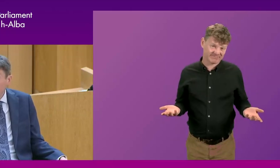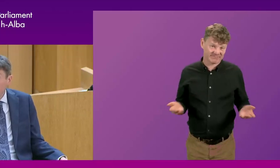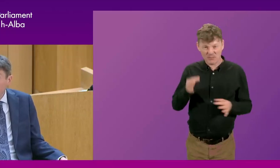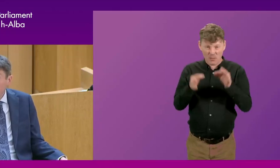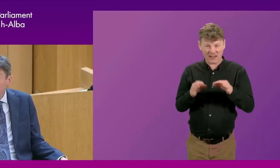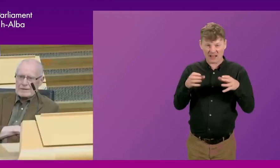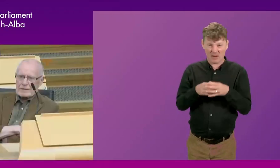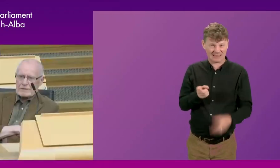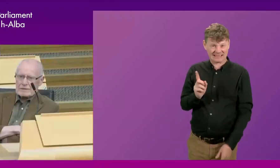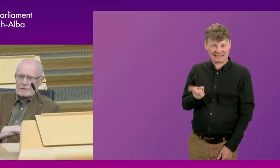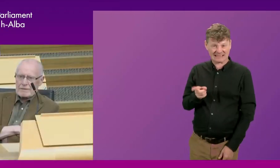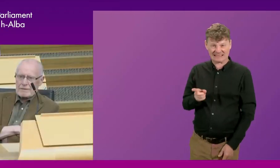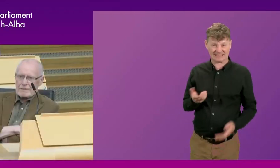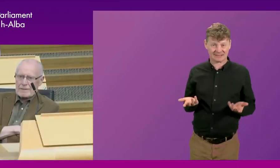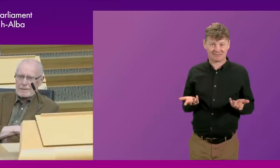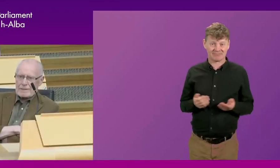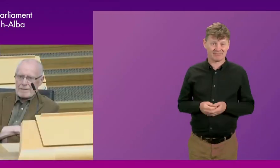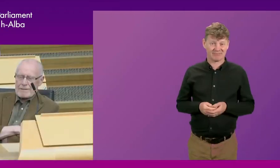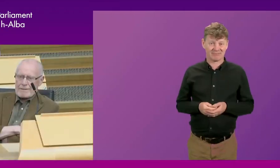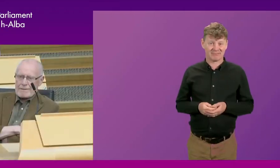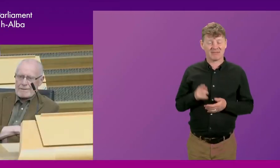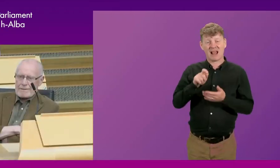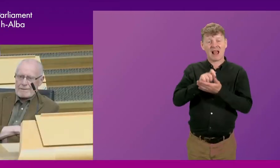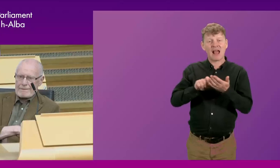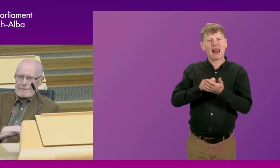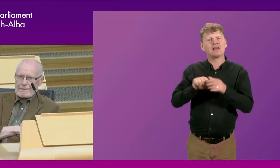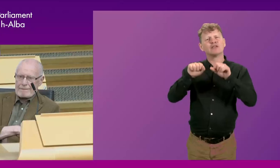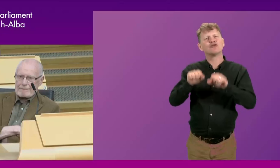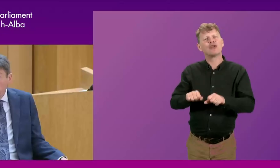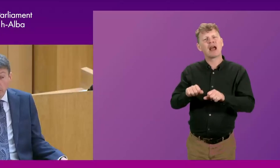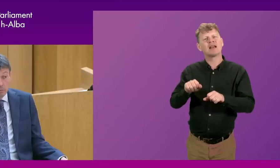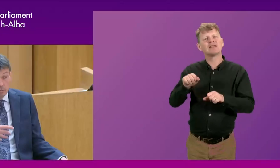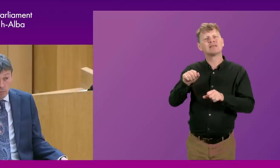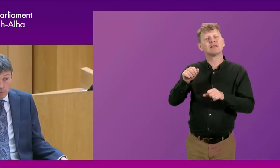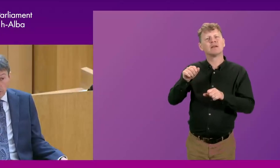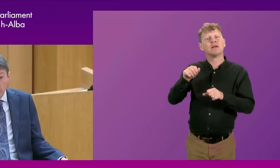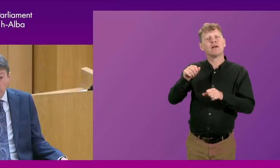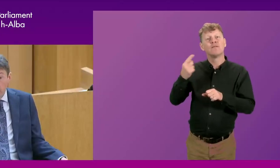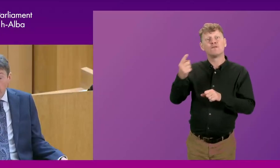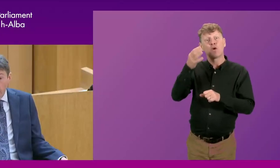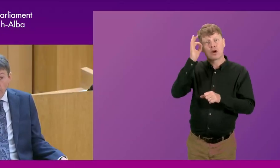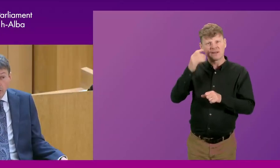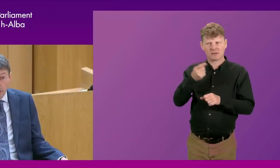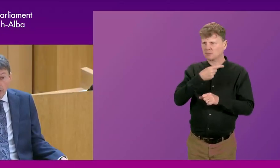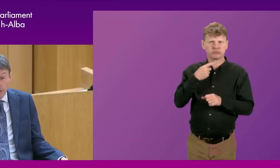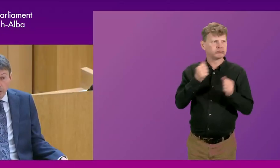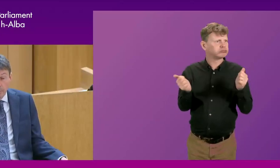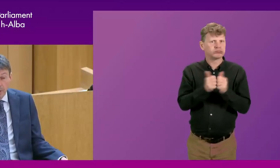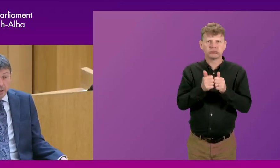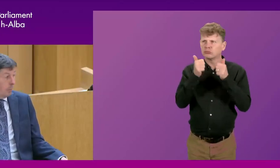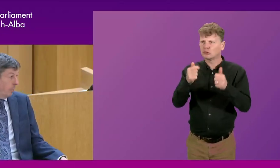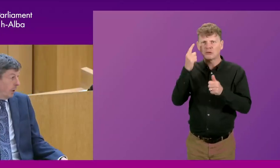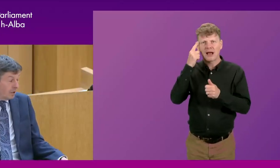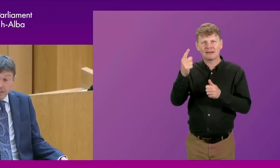how parties operate? We were talking about elected chairs for conveners. I we'd all agree, those of us outside would think that's a good idea.